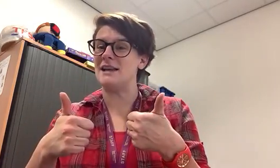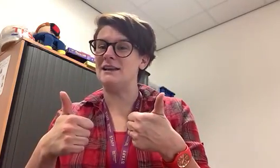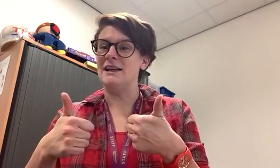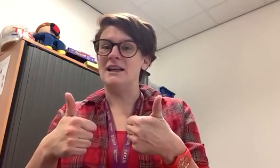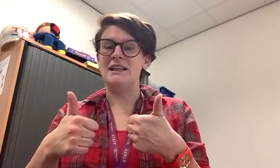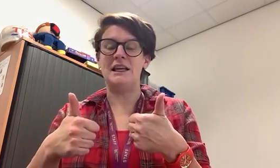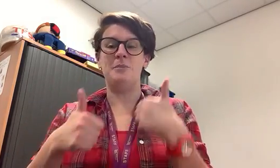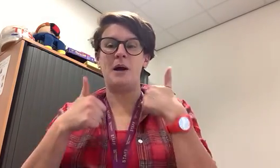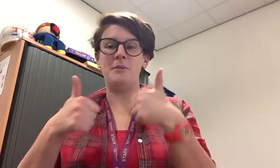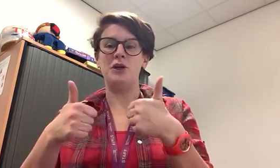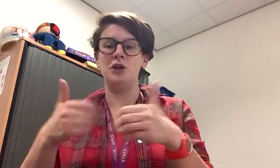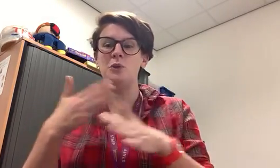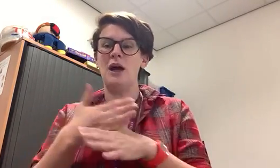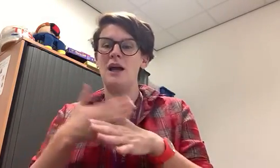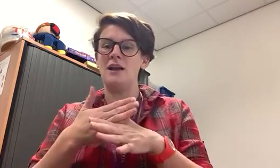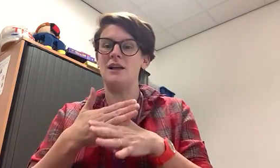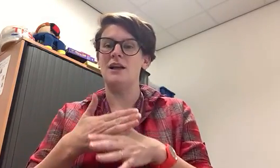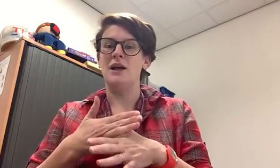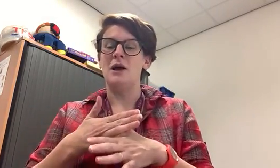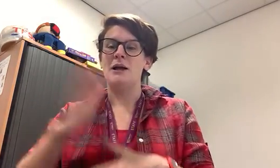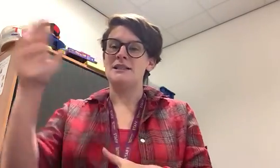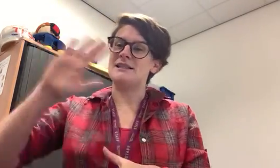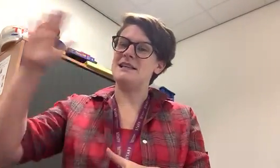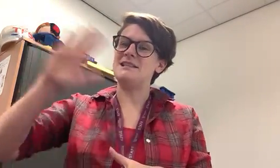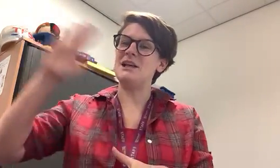keep up the good work see you soon